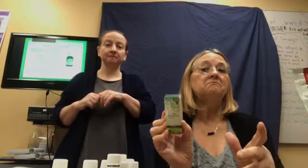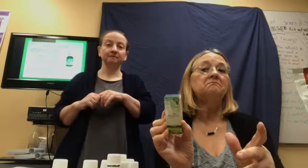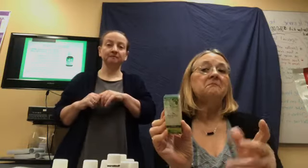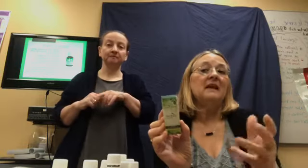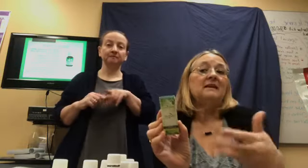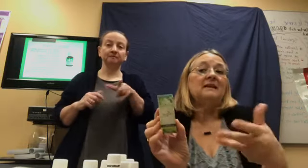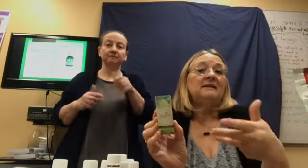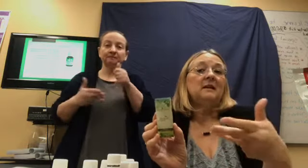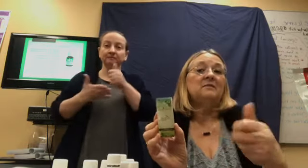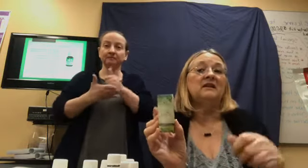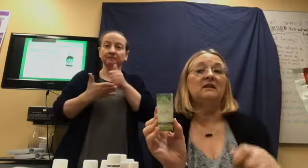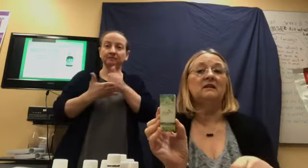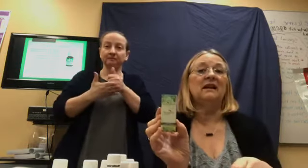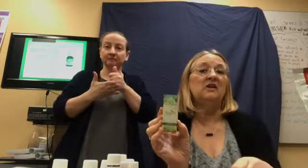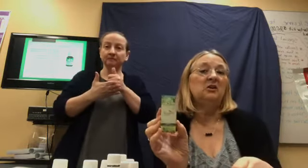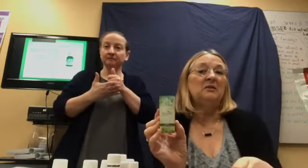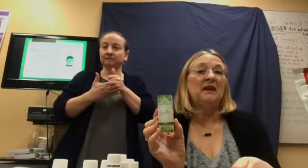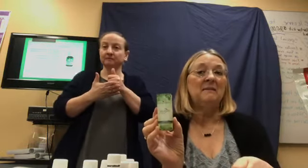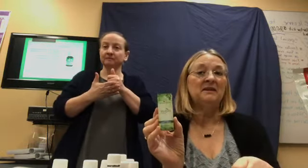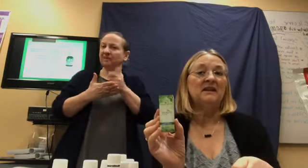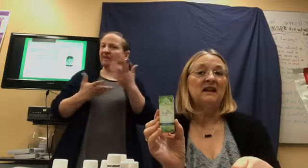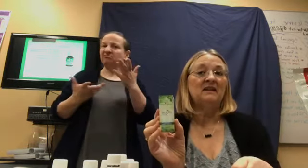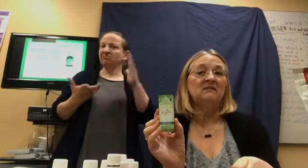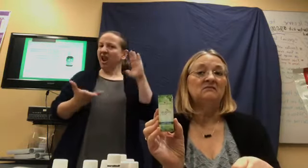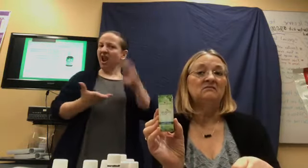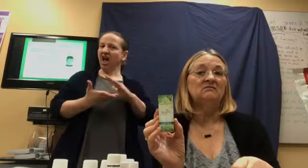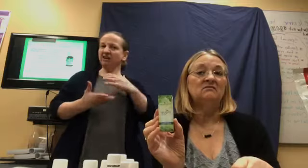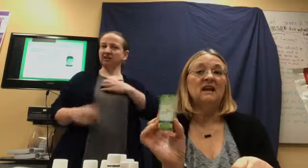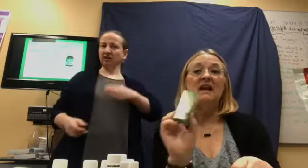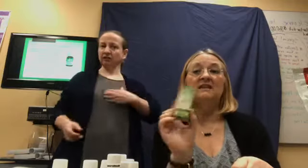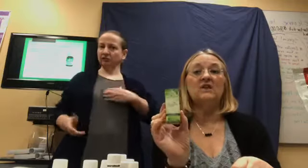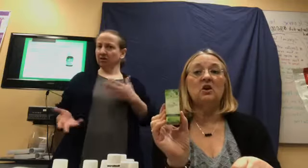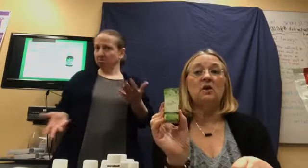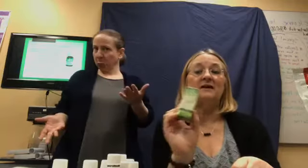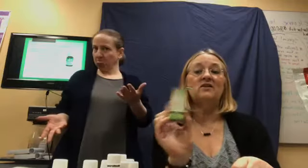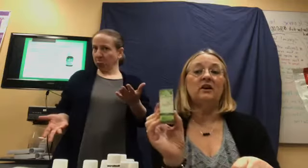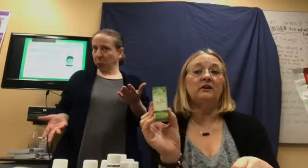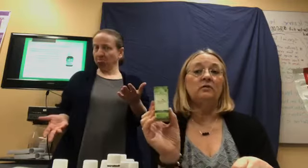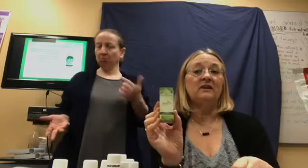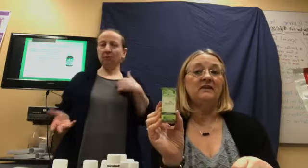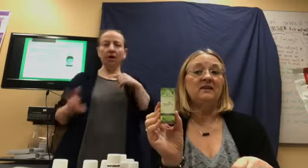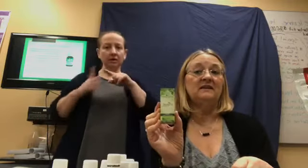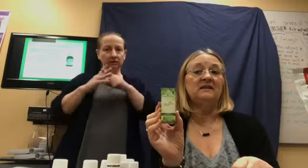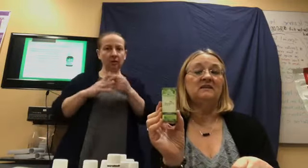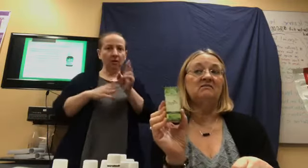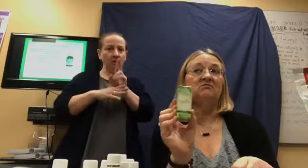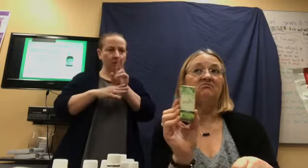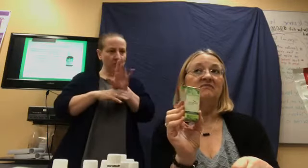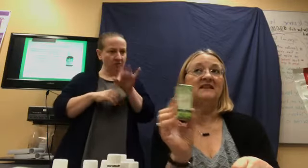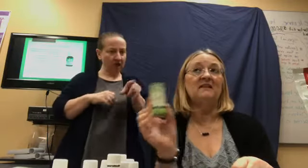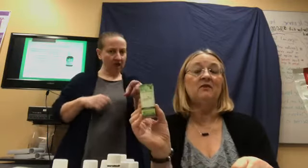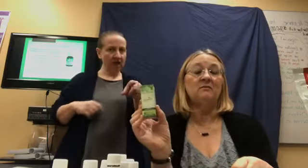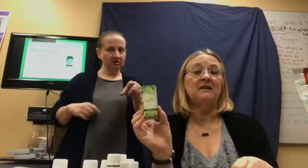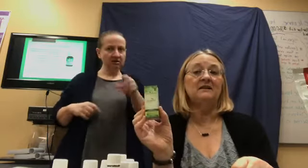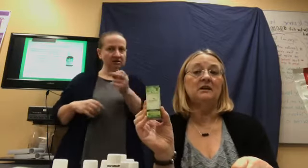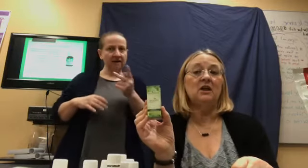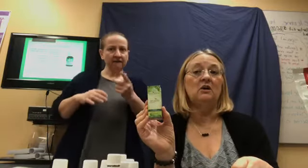it does help to, like, curb your appetite. So, I started with this several months ago